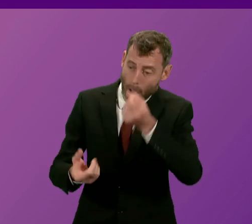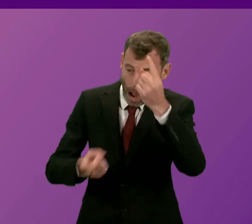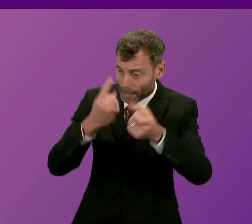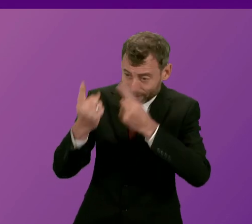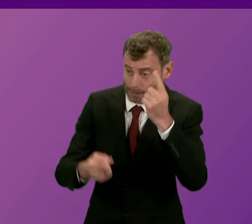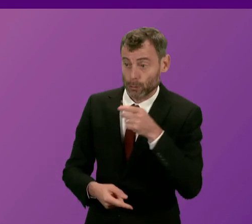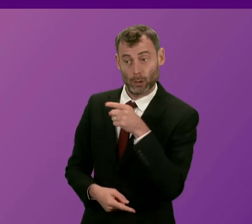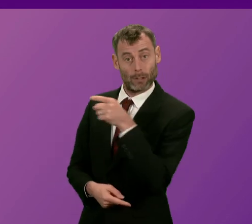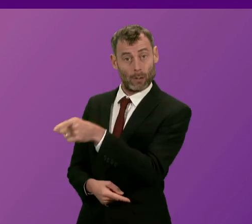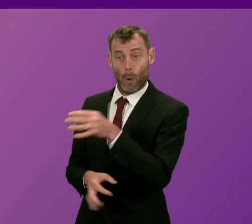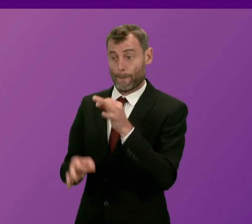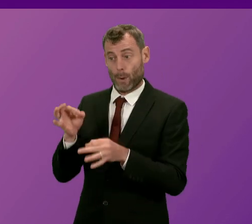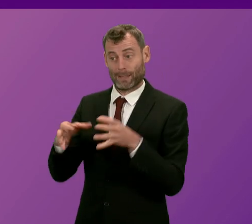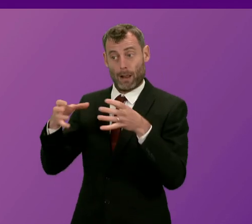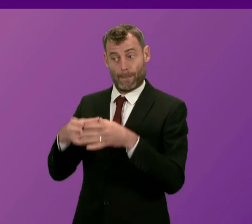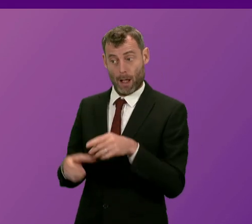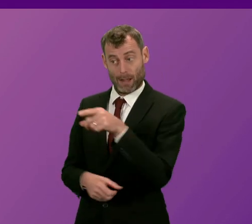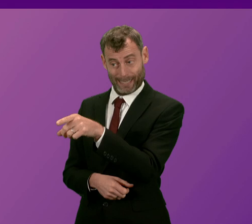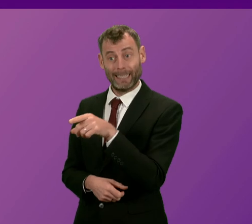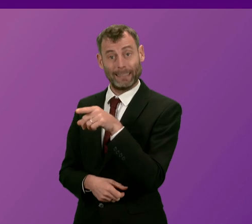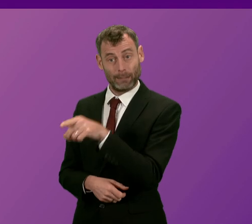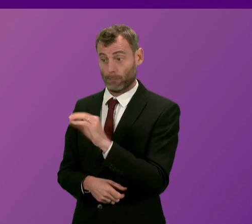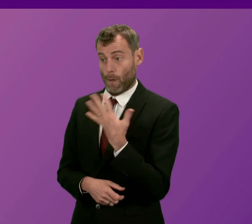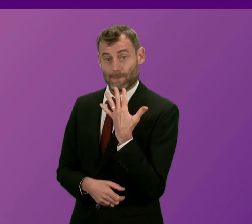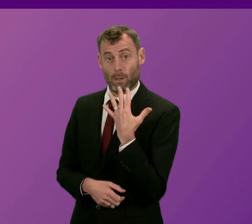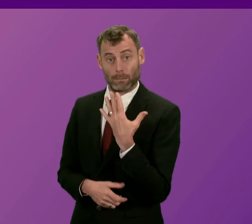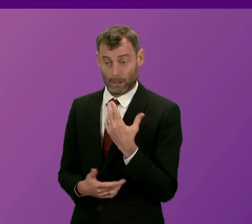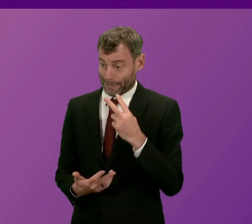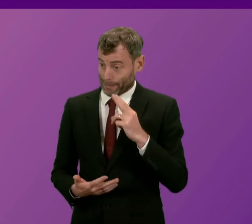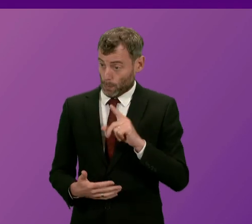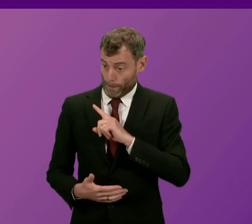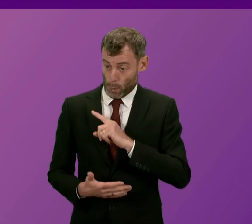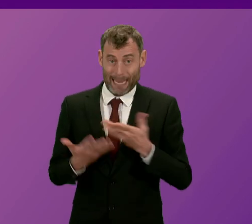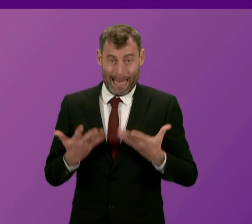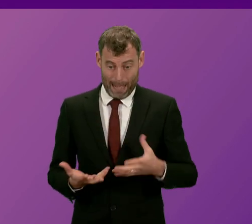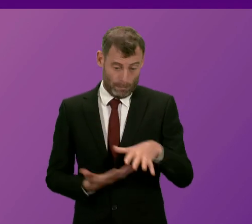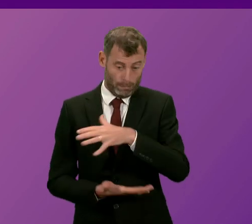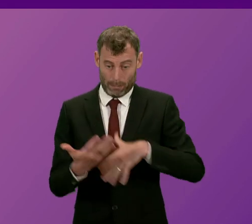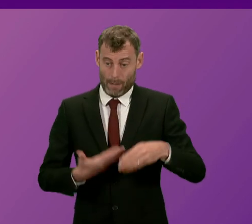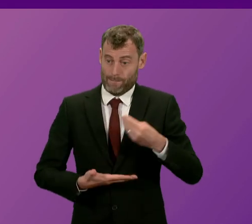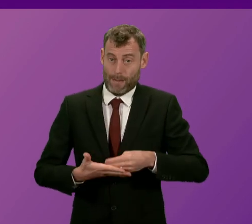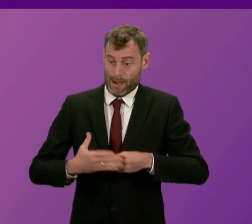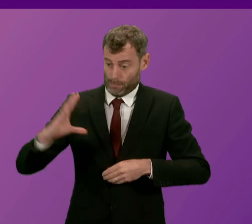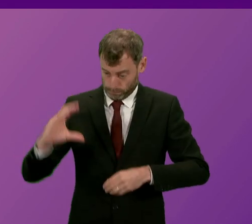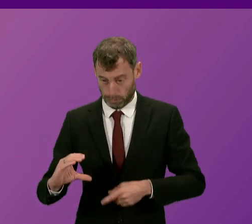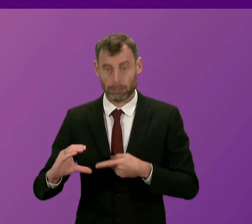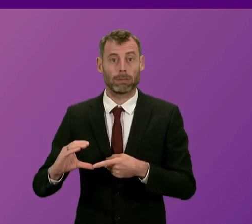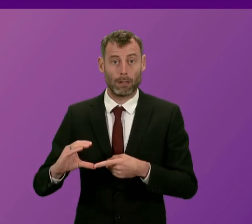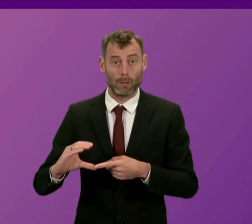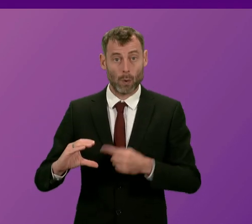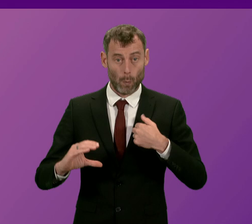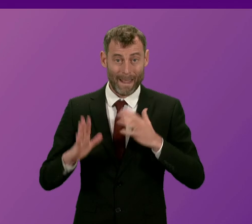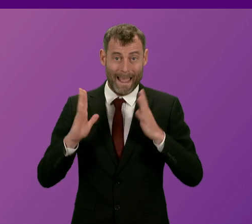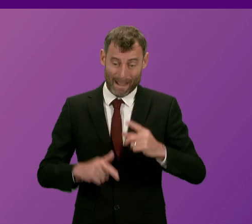were responsible for the chaos in our public finances with which we wrestle and the government is working our way through those challenges